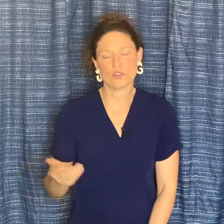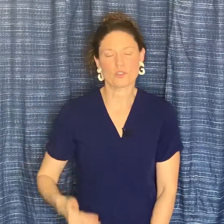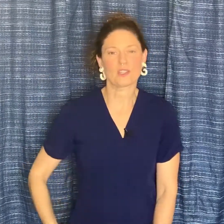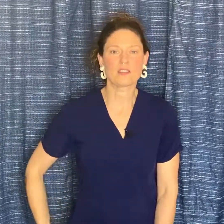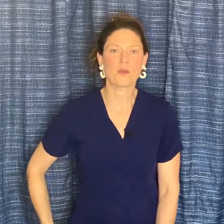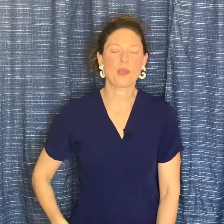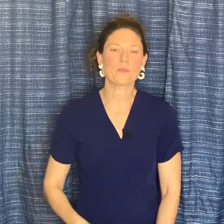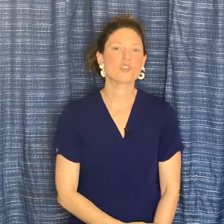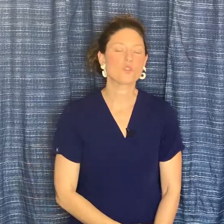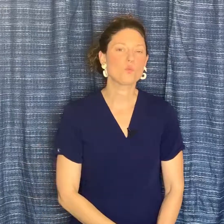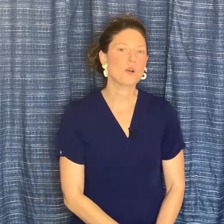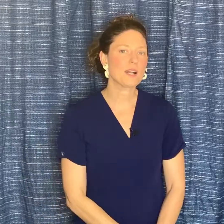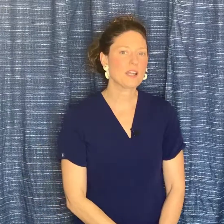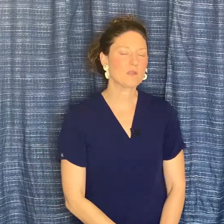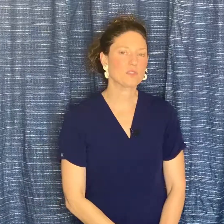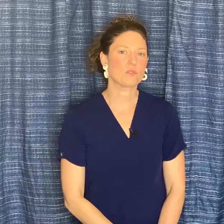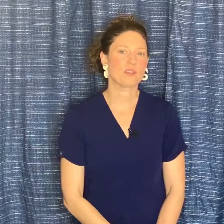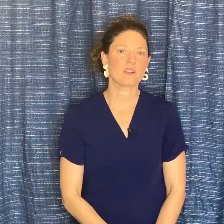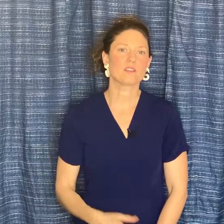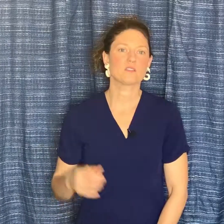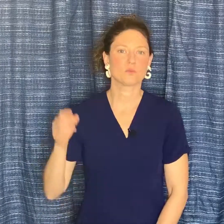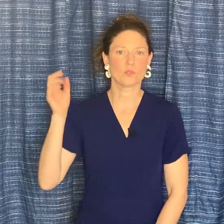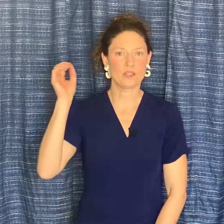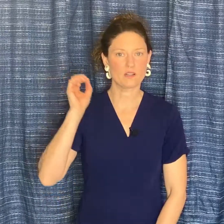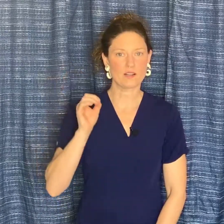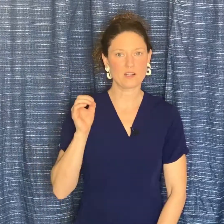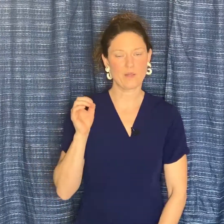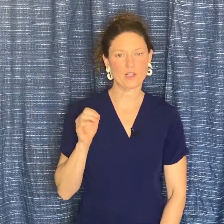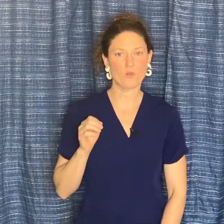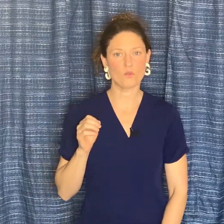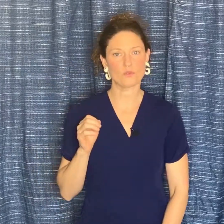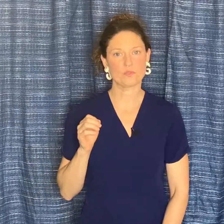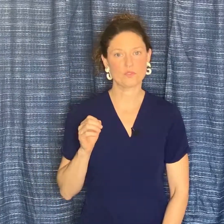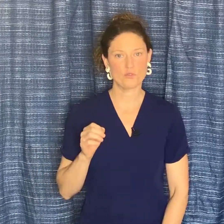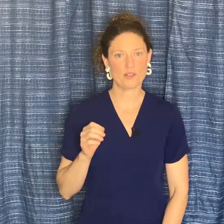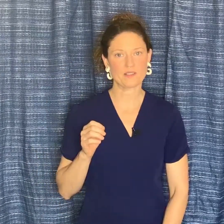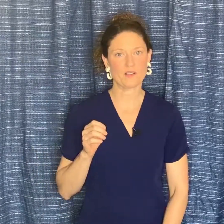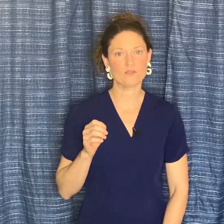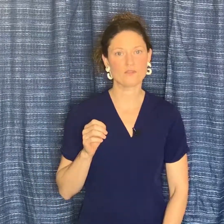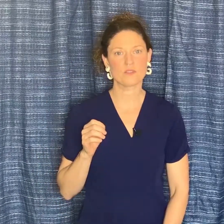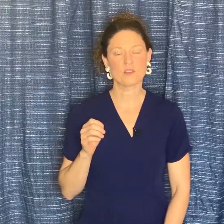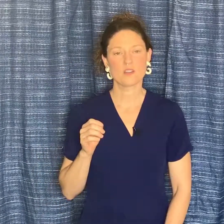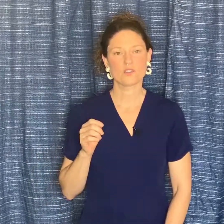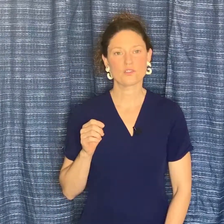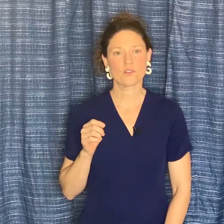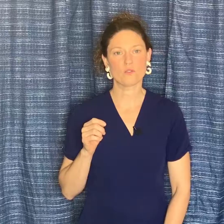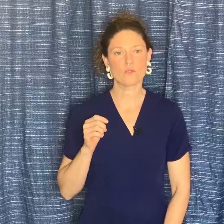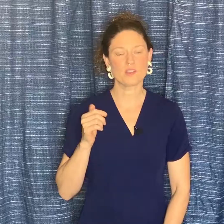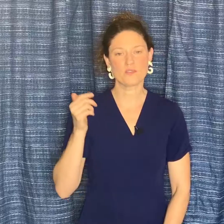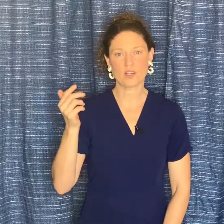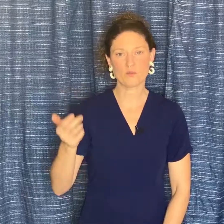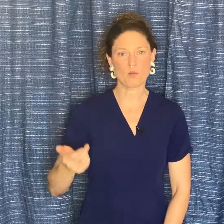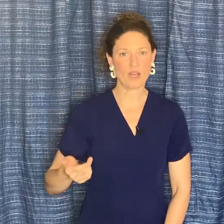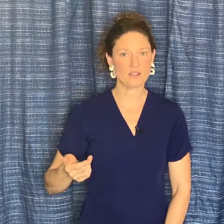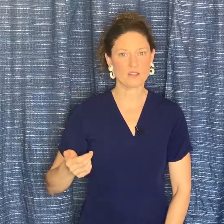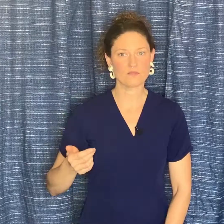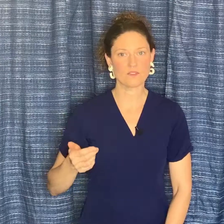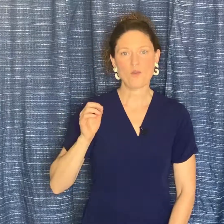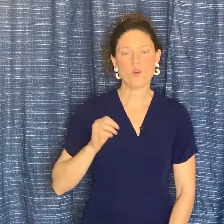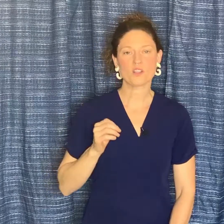journaling in that way. So what I am doing is reiterating my goals to myself. So it's very repetitive. I want